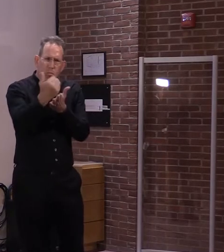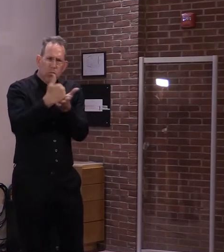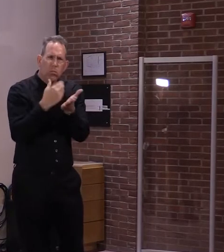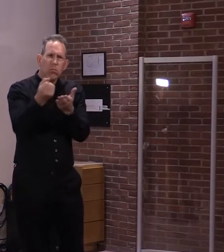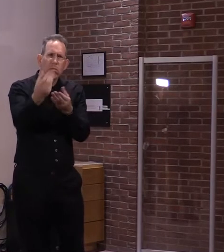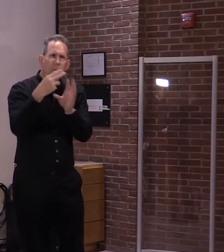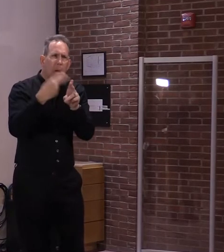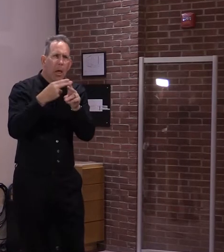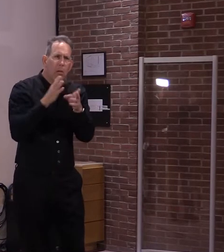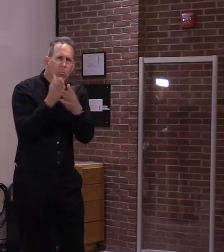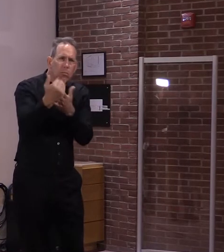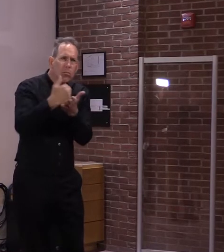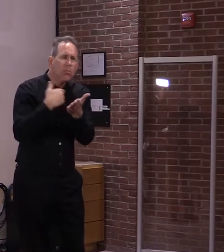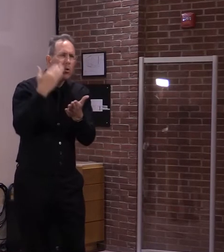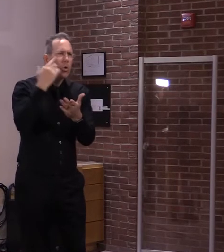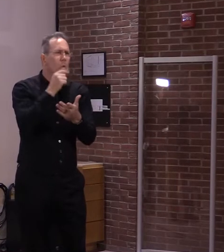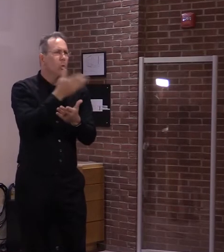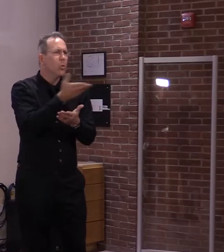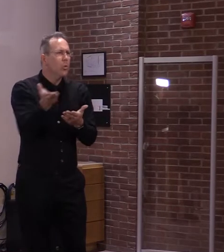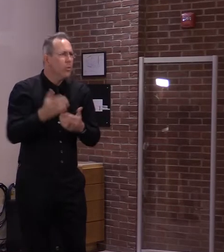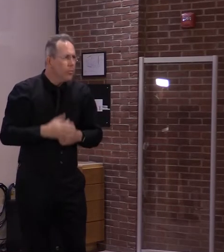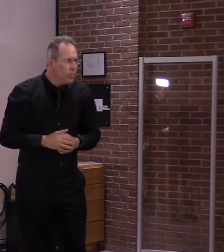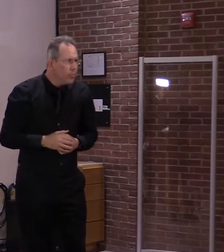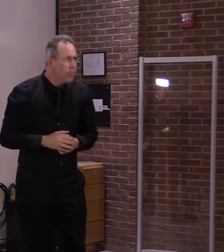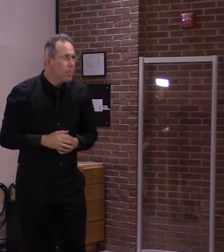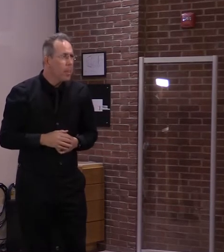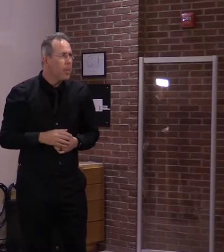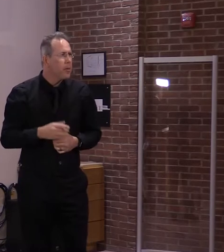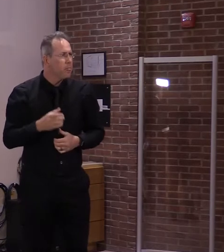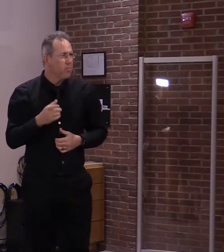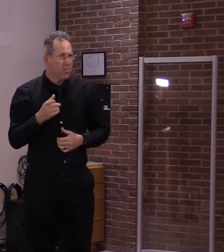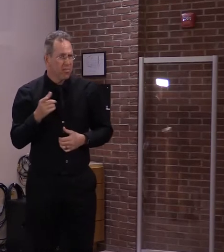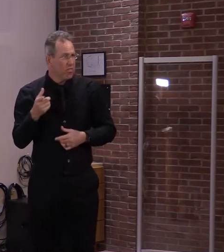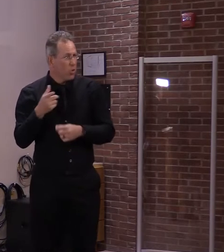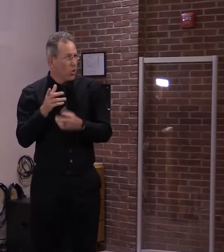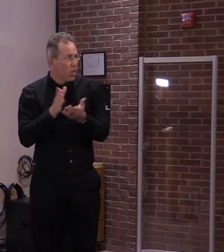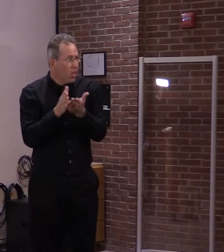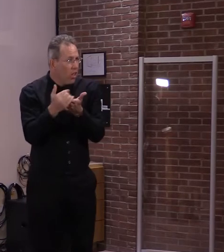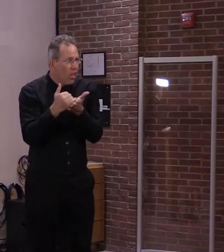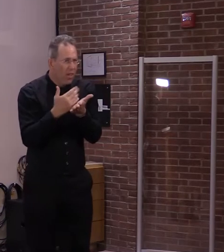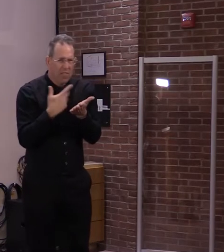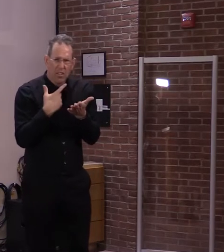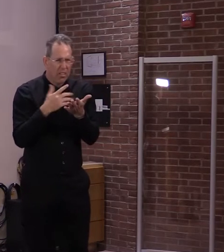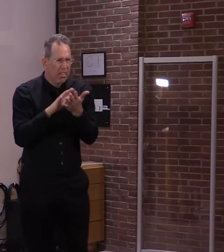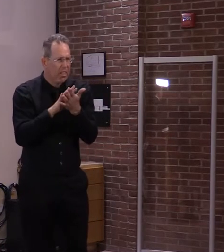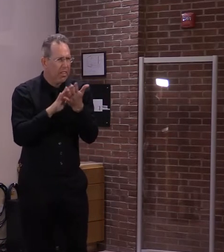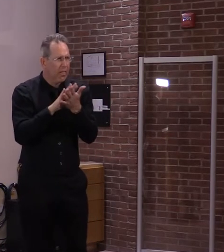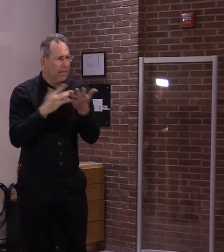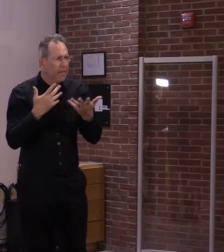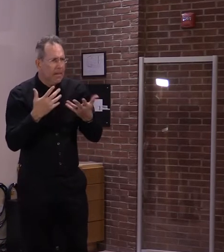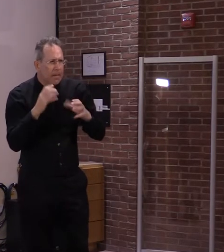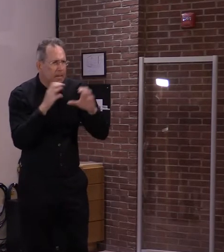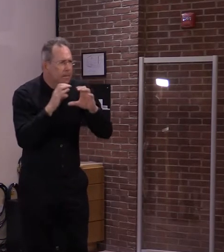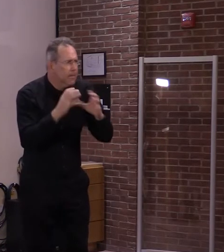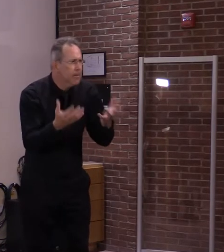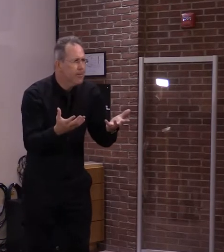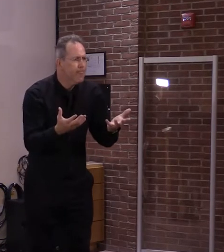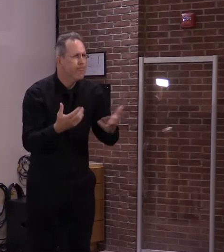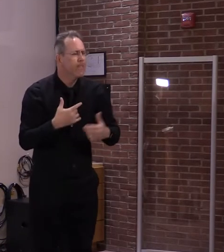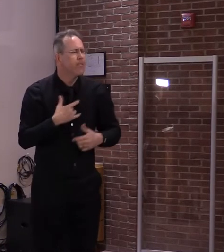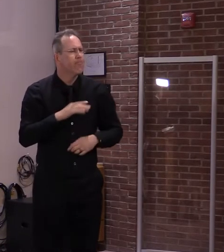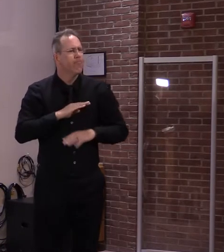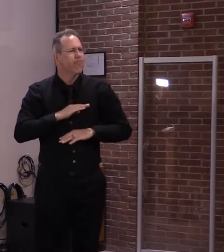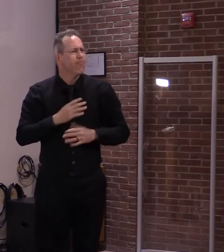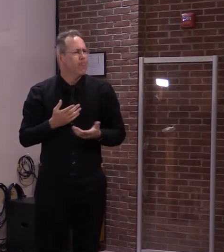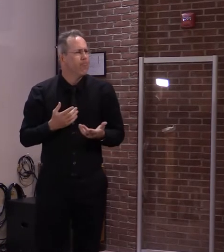transparency stance that you had as a senator, lieutenant governor, governor. I'm just wondering